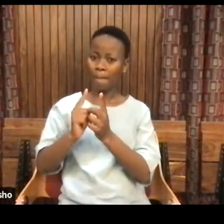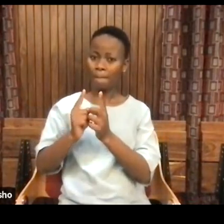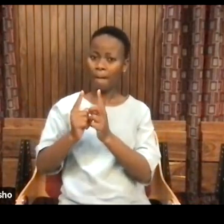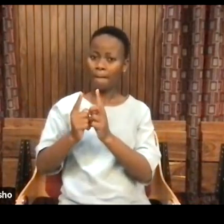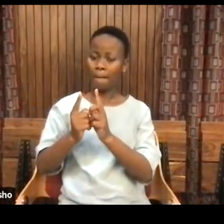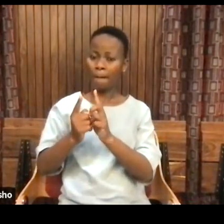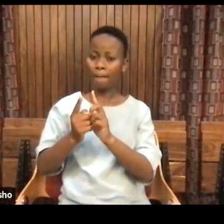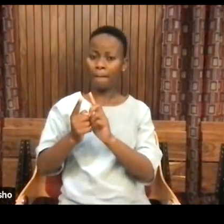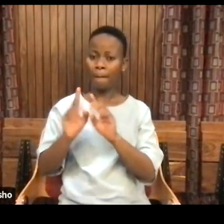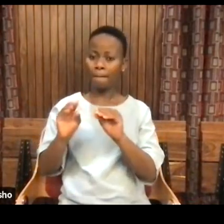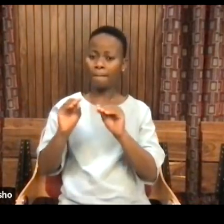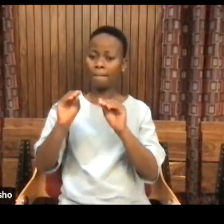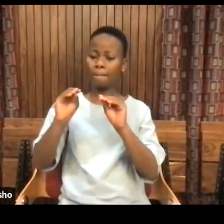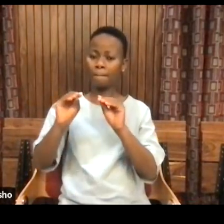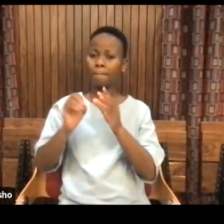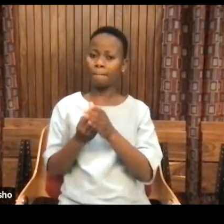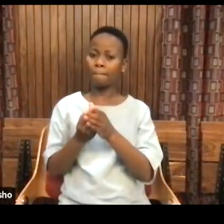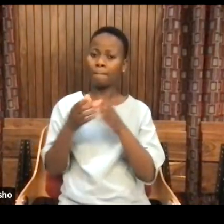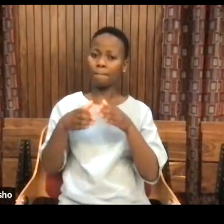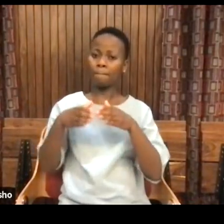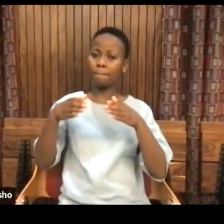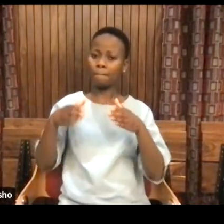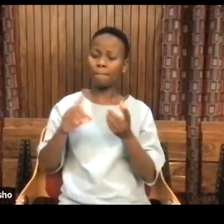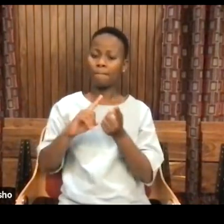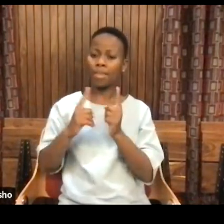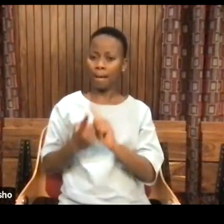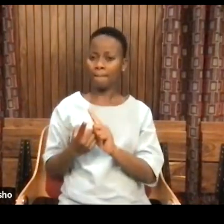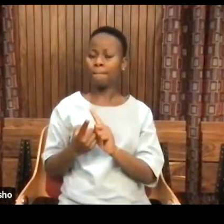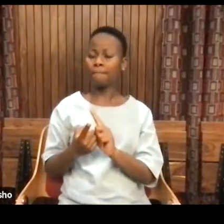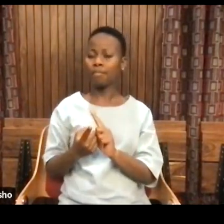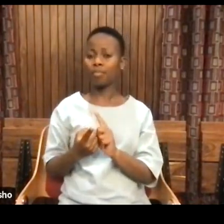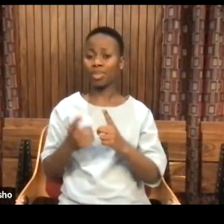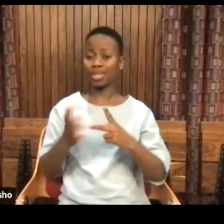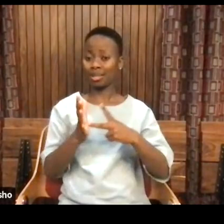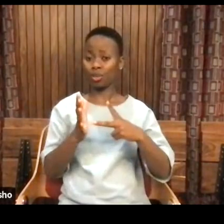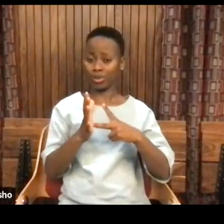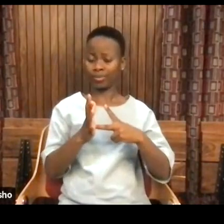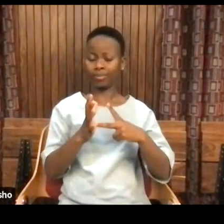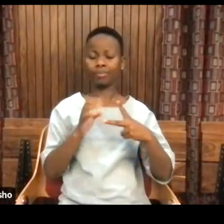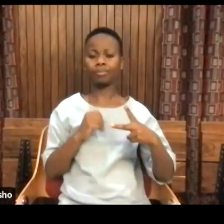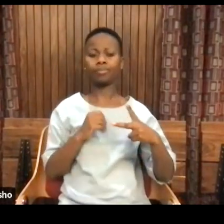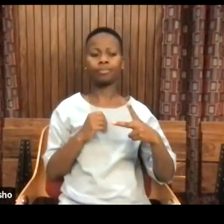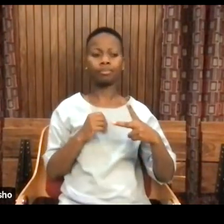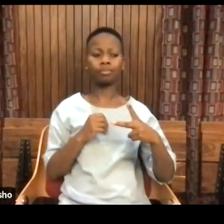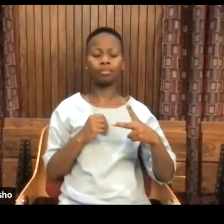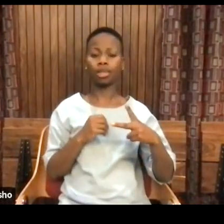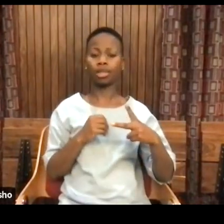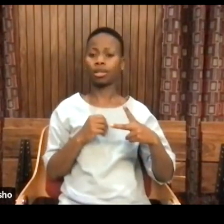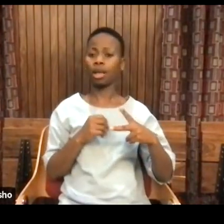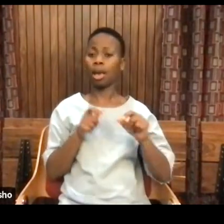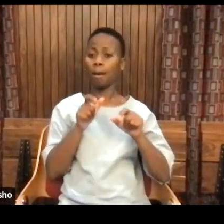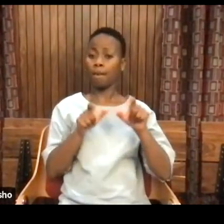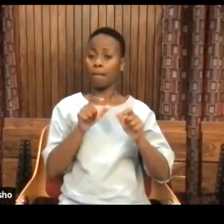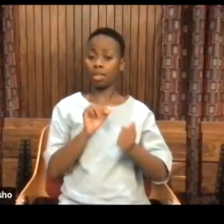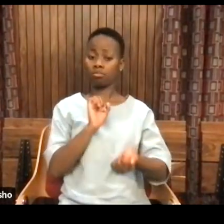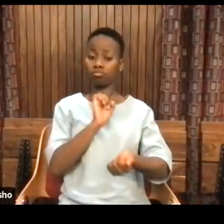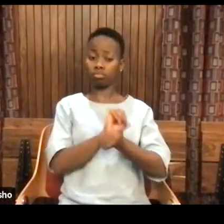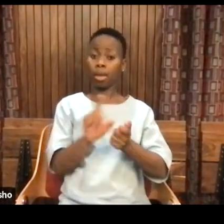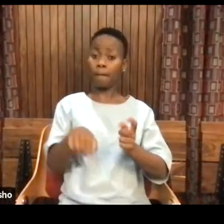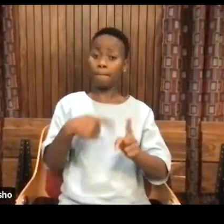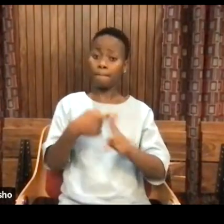And this leads to the second one. The second one is pretty straightforward. If you're going to colonize people and enslave them,